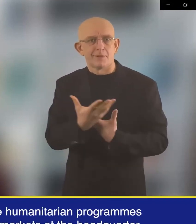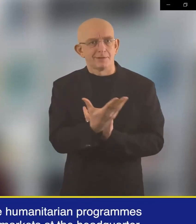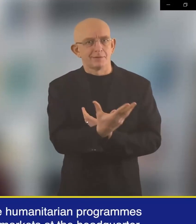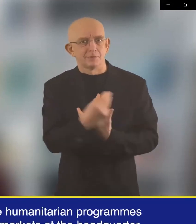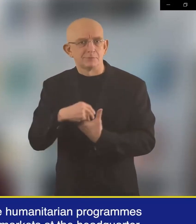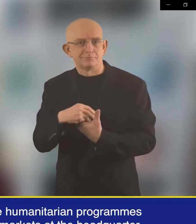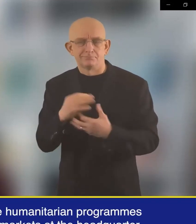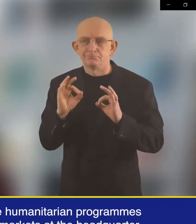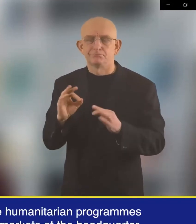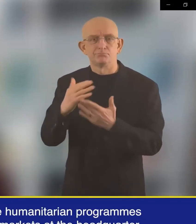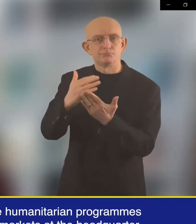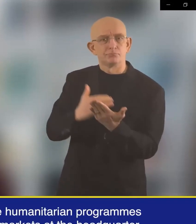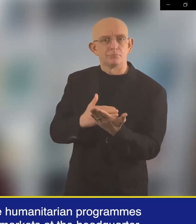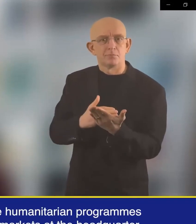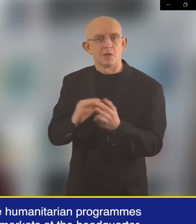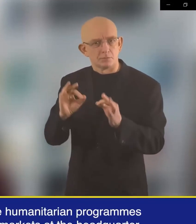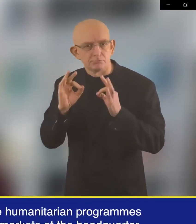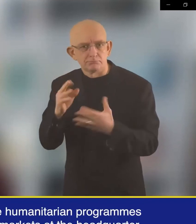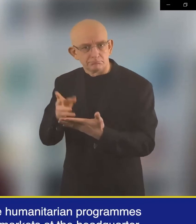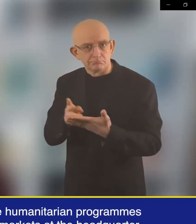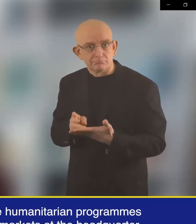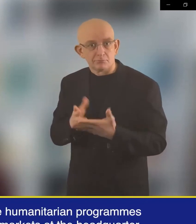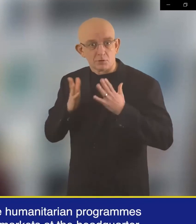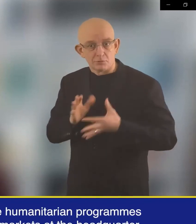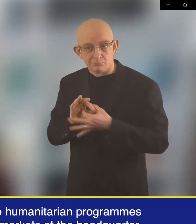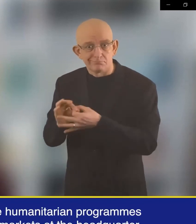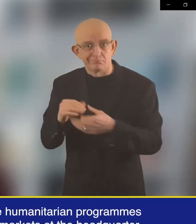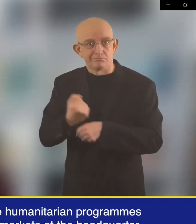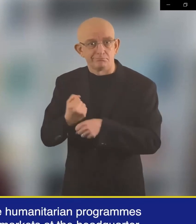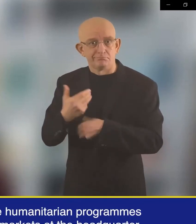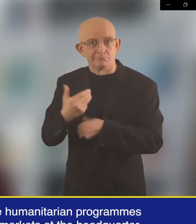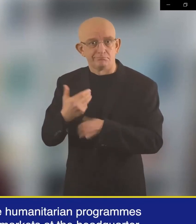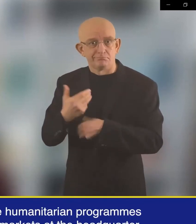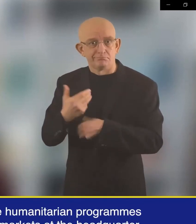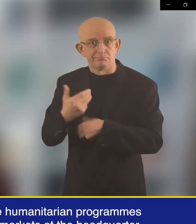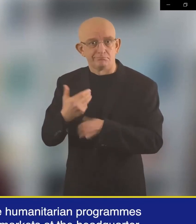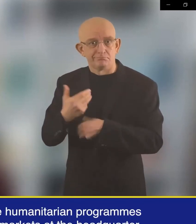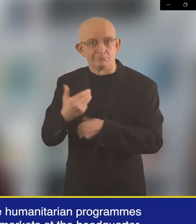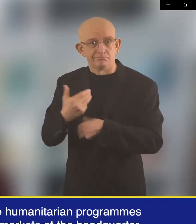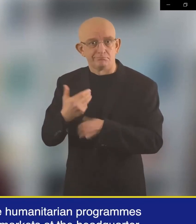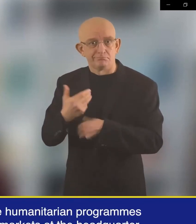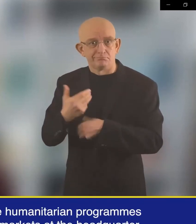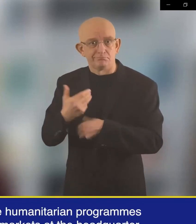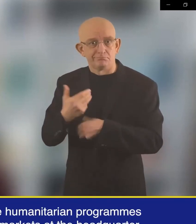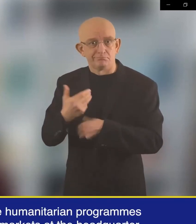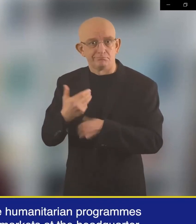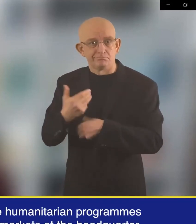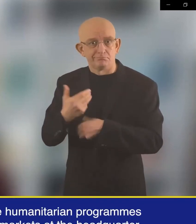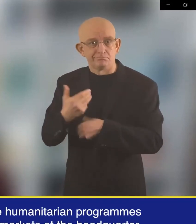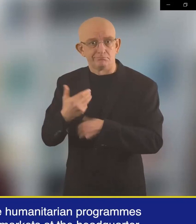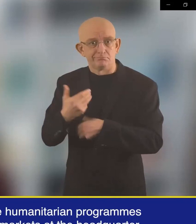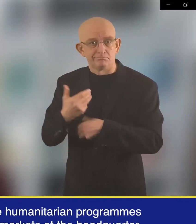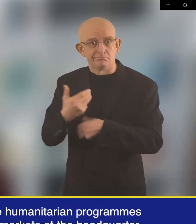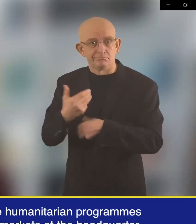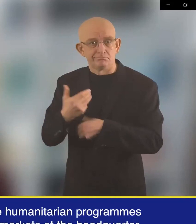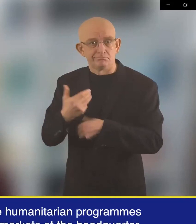for inclusive humanitarian programs and ensuring that humanitarian labor markets at the headquarter